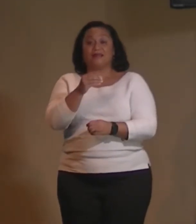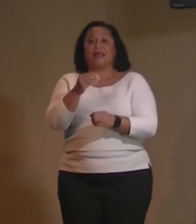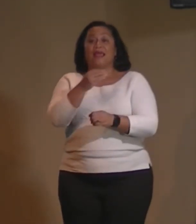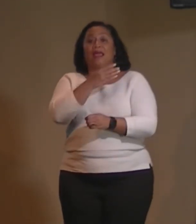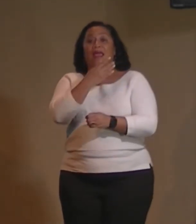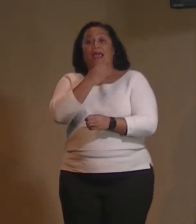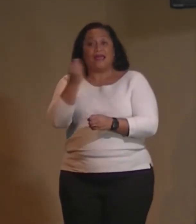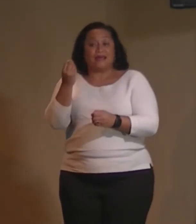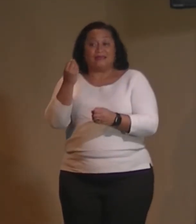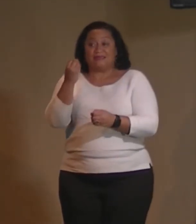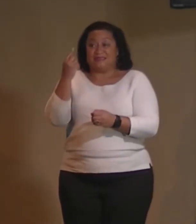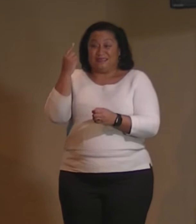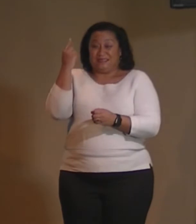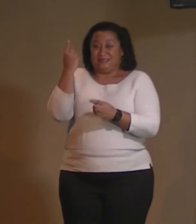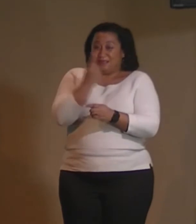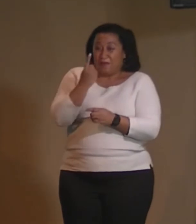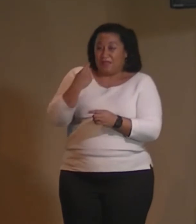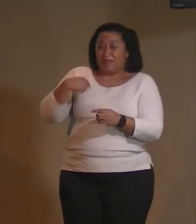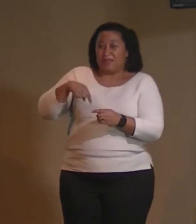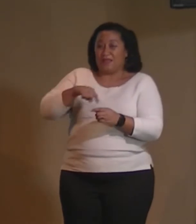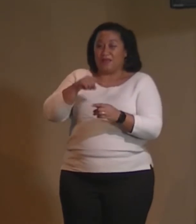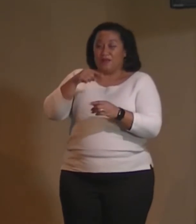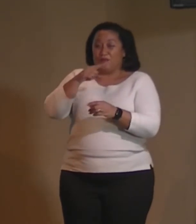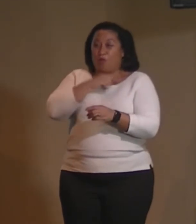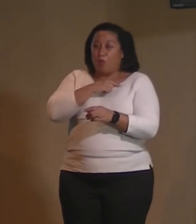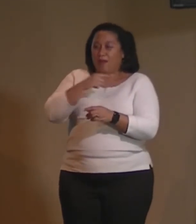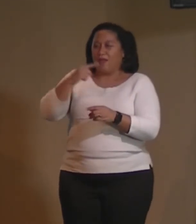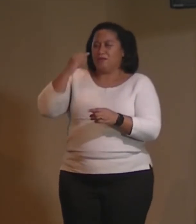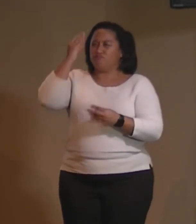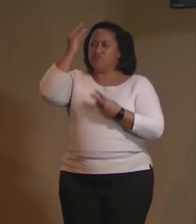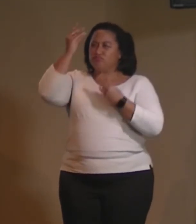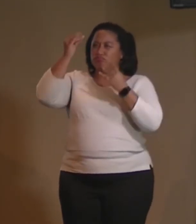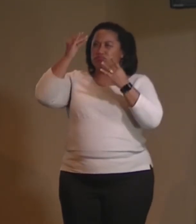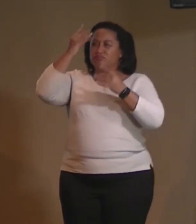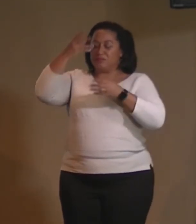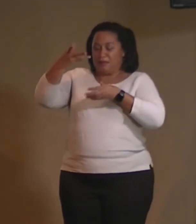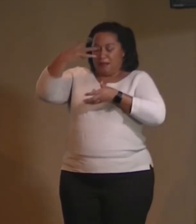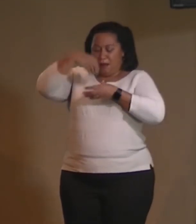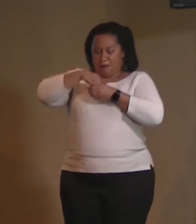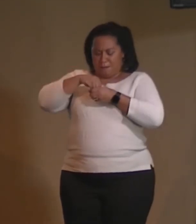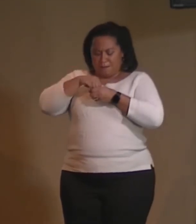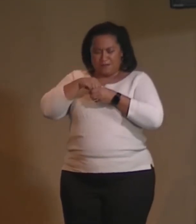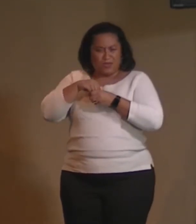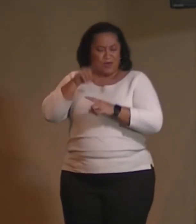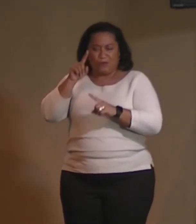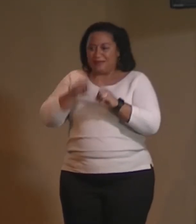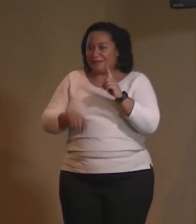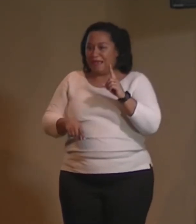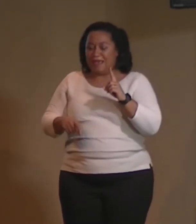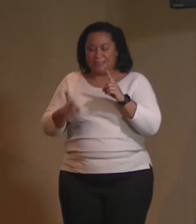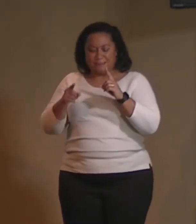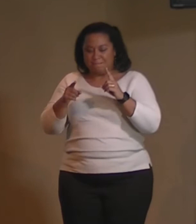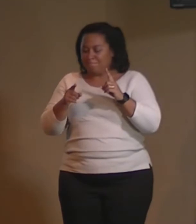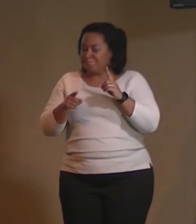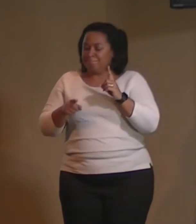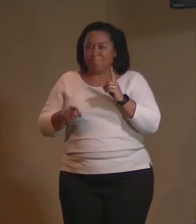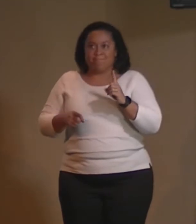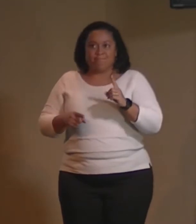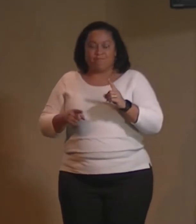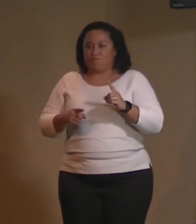that we in our minds and consciousnesses right now in these finite bodies can't even vaguely